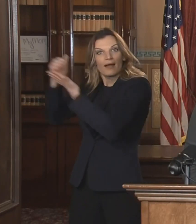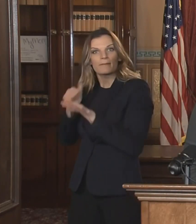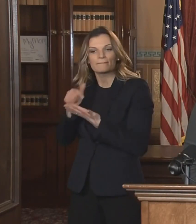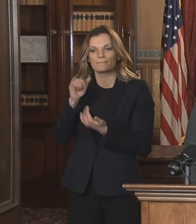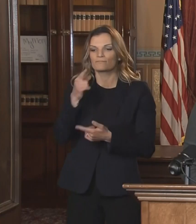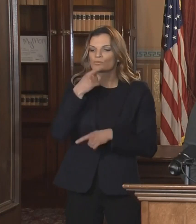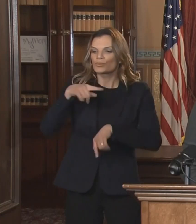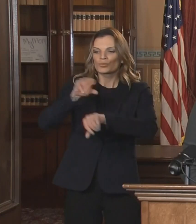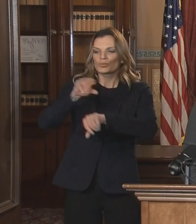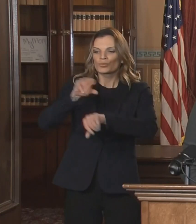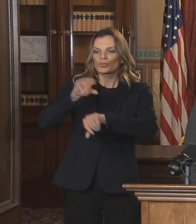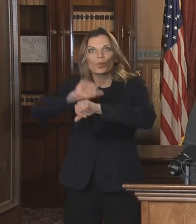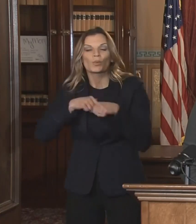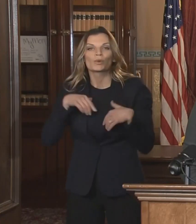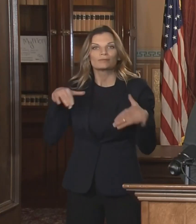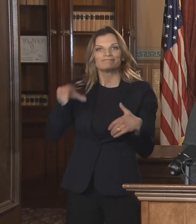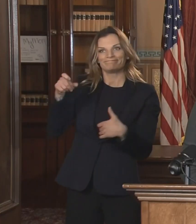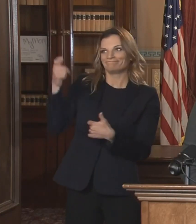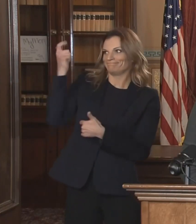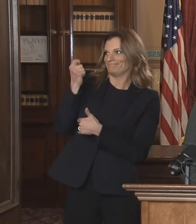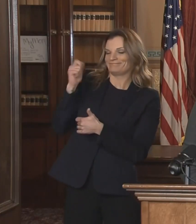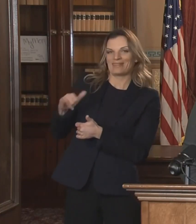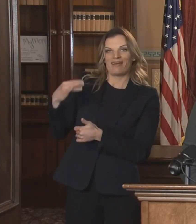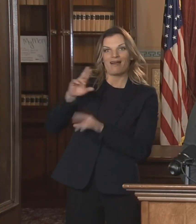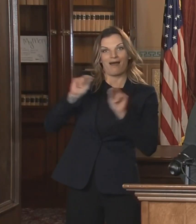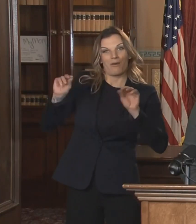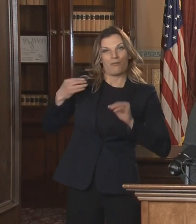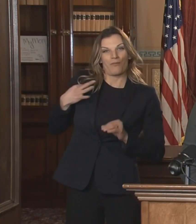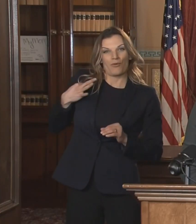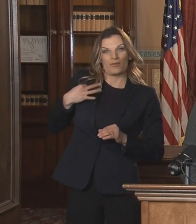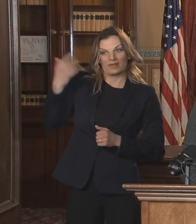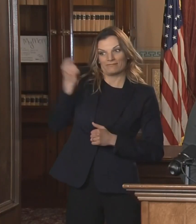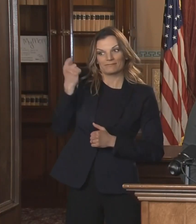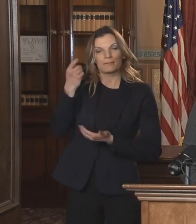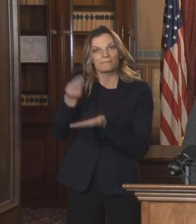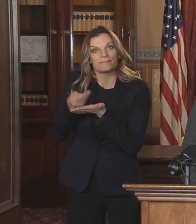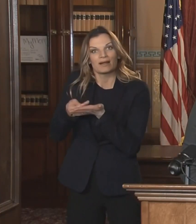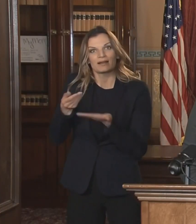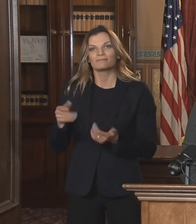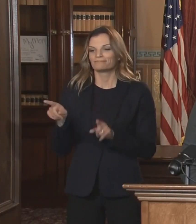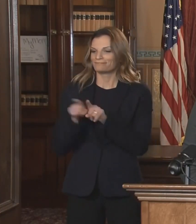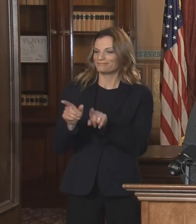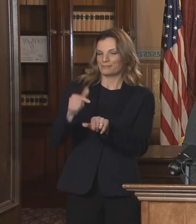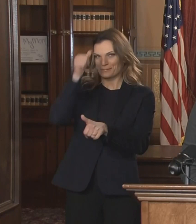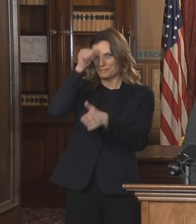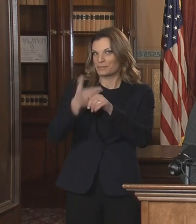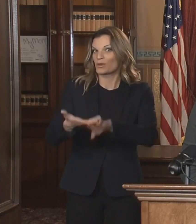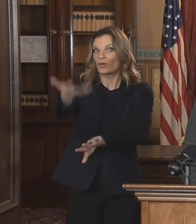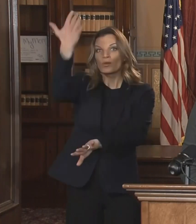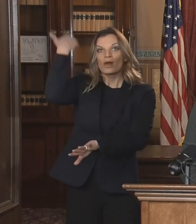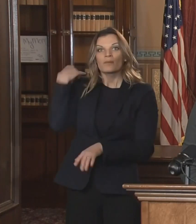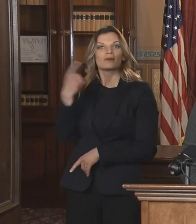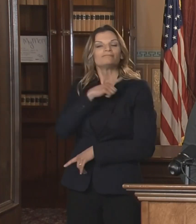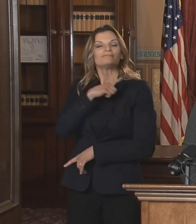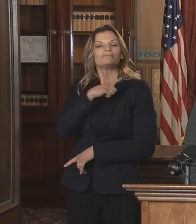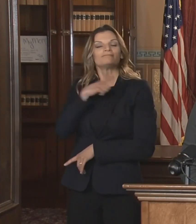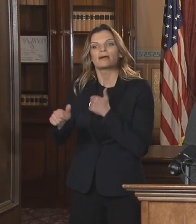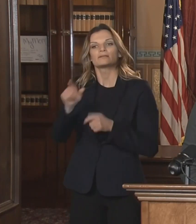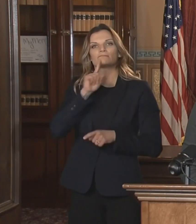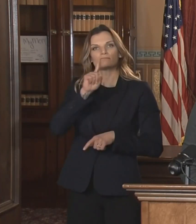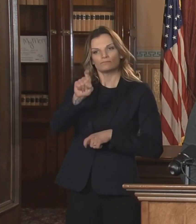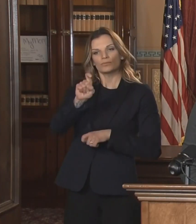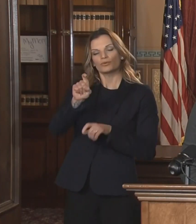recession, the legislature cut workers' economic lifeline from 26 weeks to 20 weeks